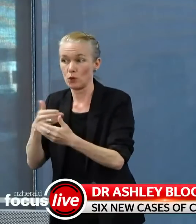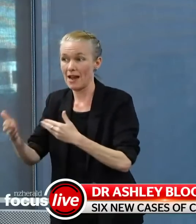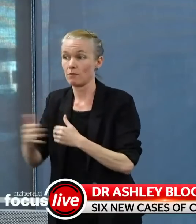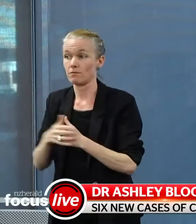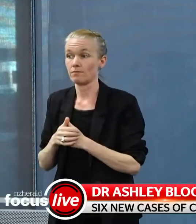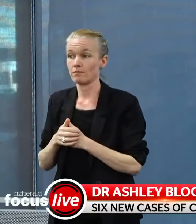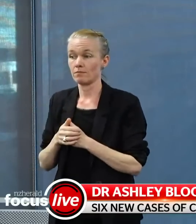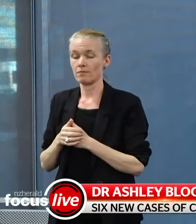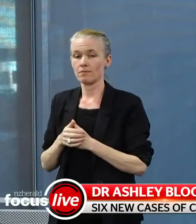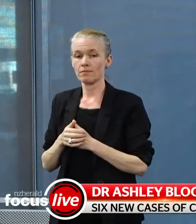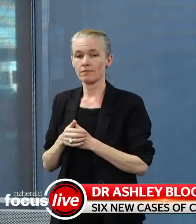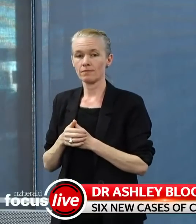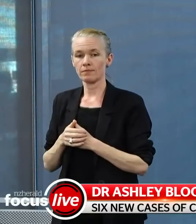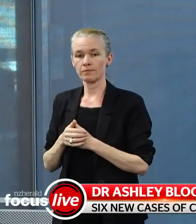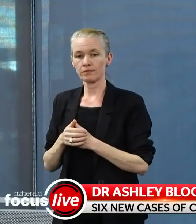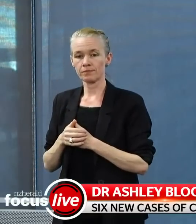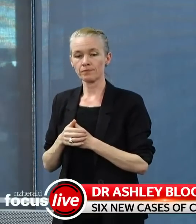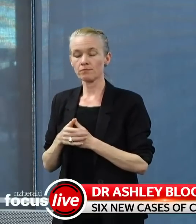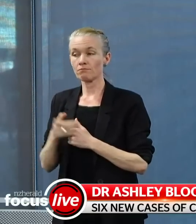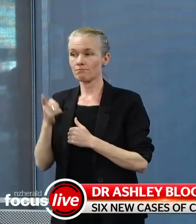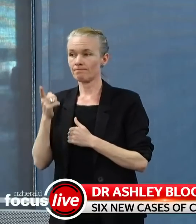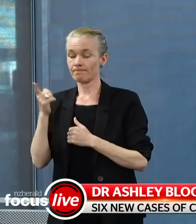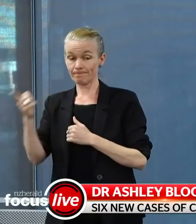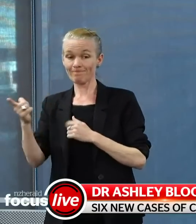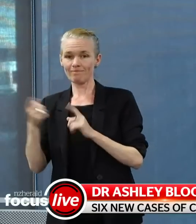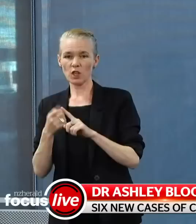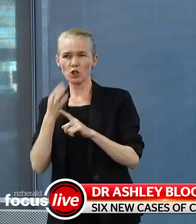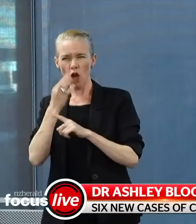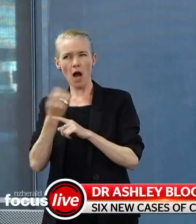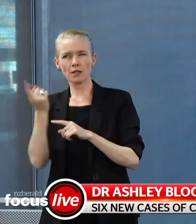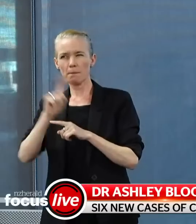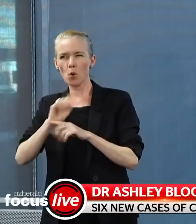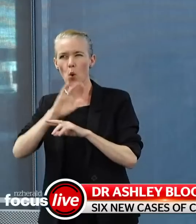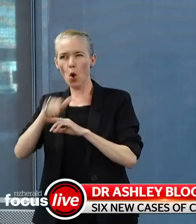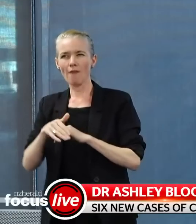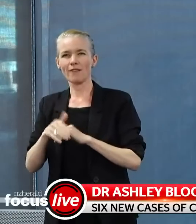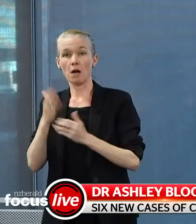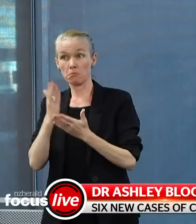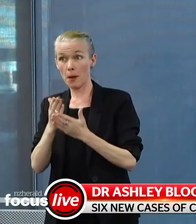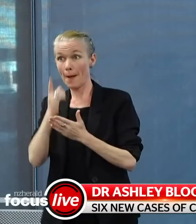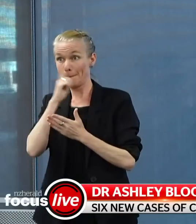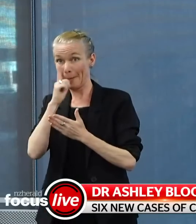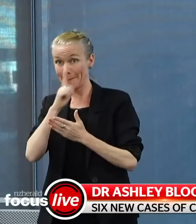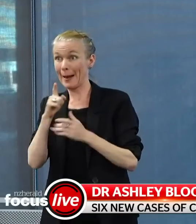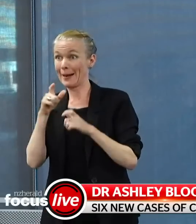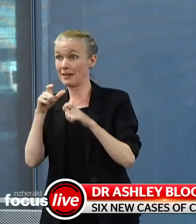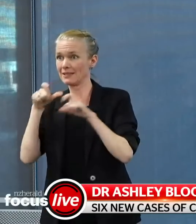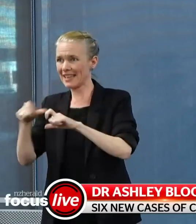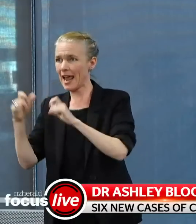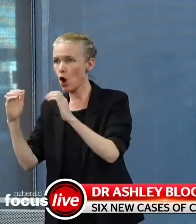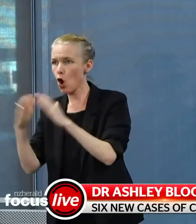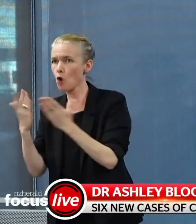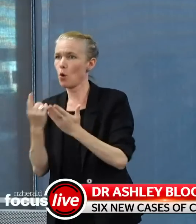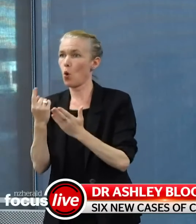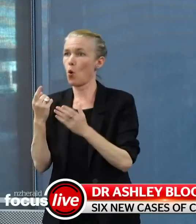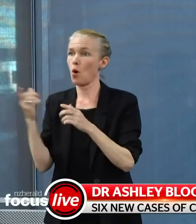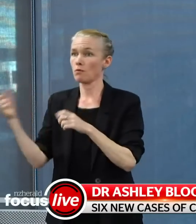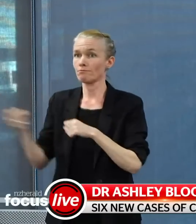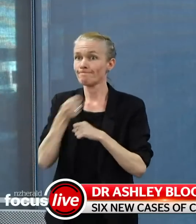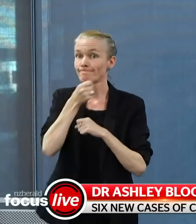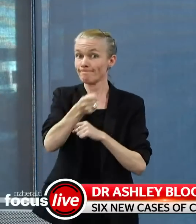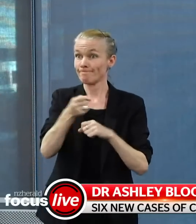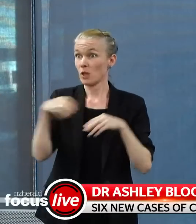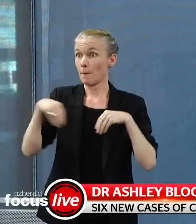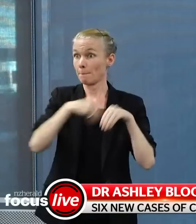Well, I should say that right, right since the start of this, um, pandemic, there has been always a, a component